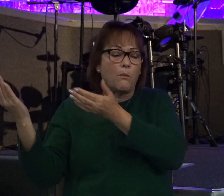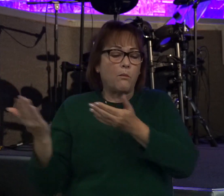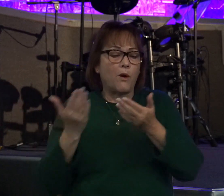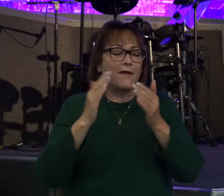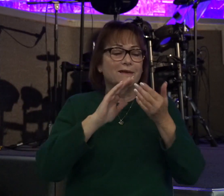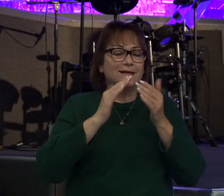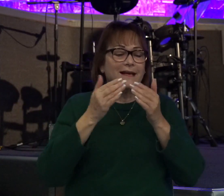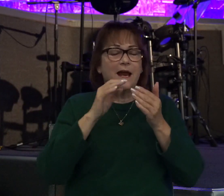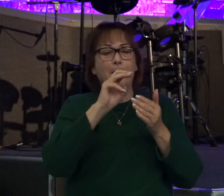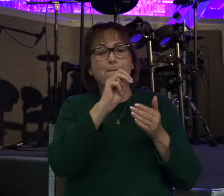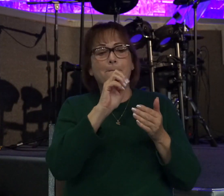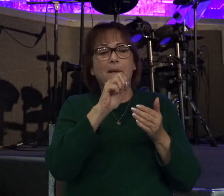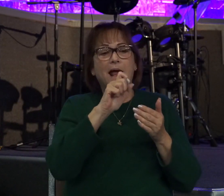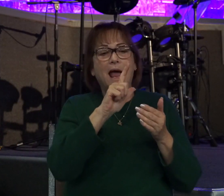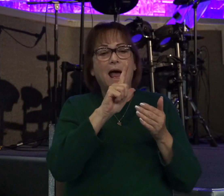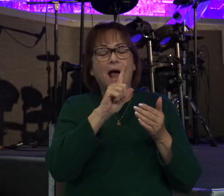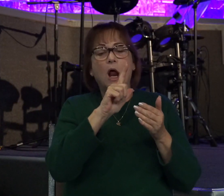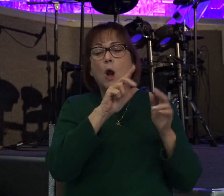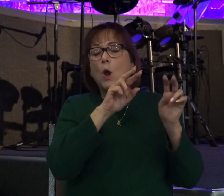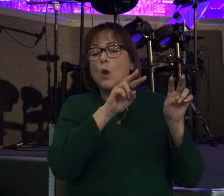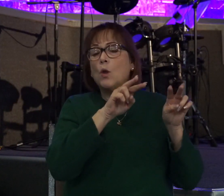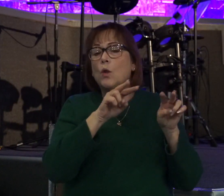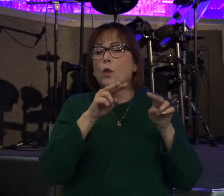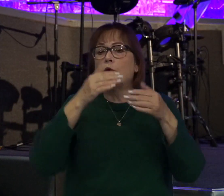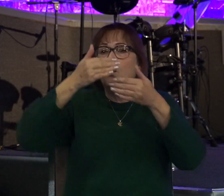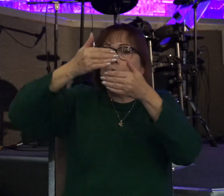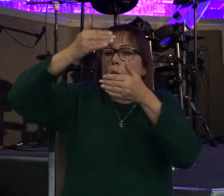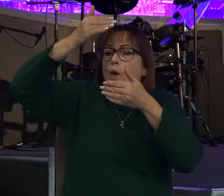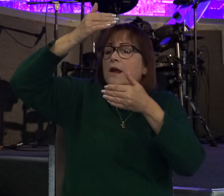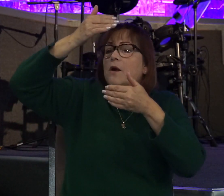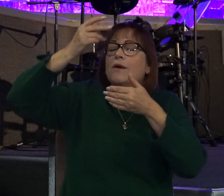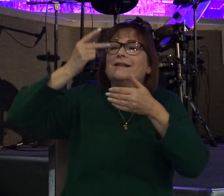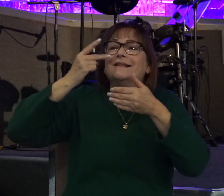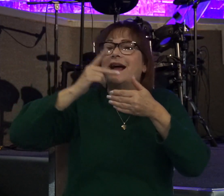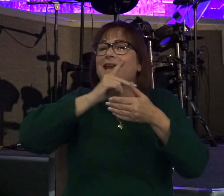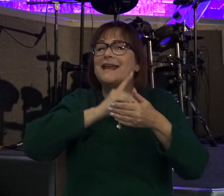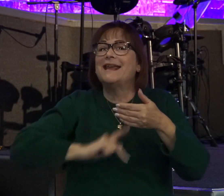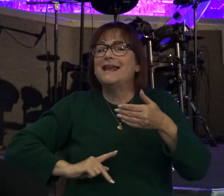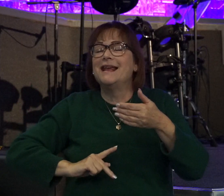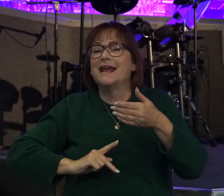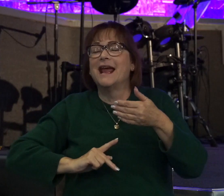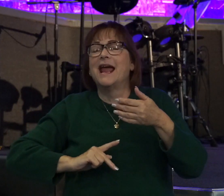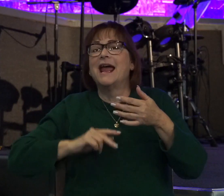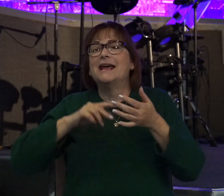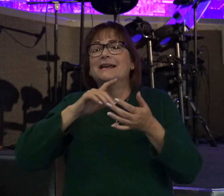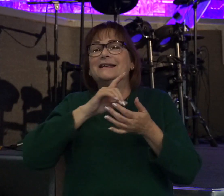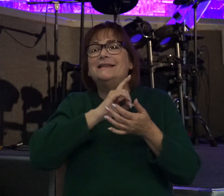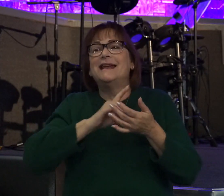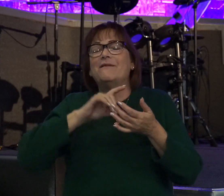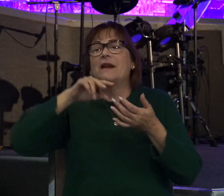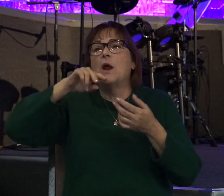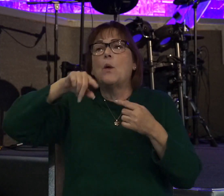daughter, looked through a window and saw King David leaping and whirling before the Lord.